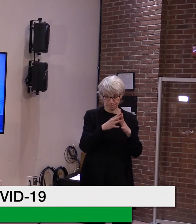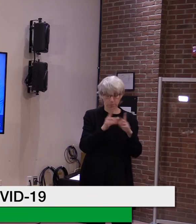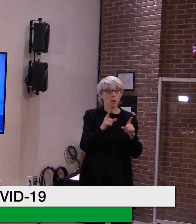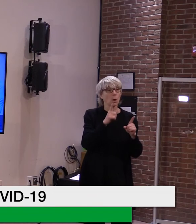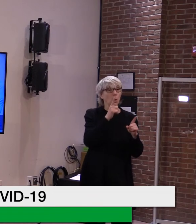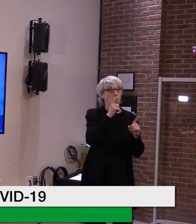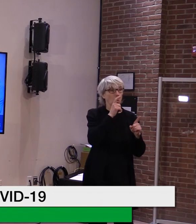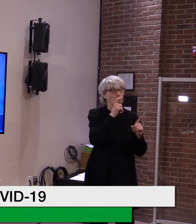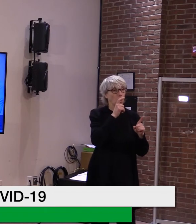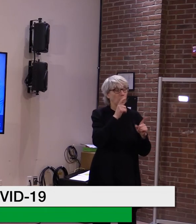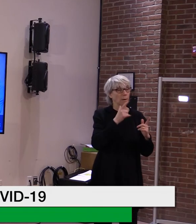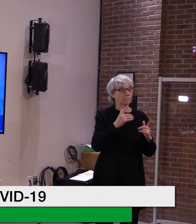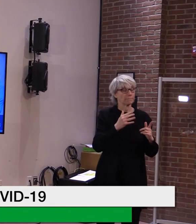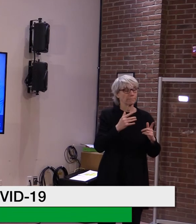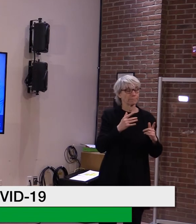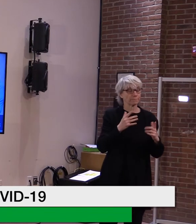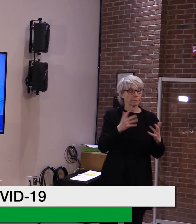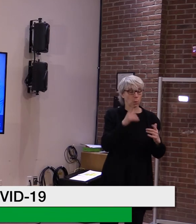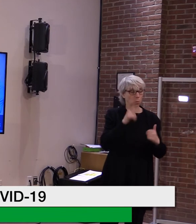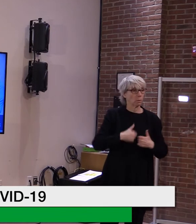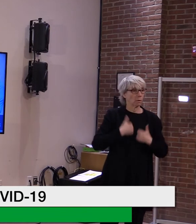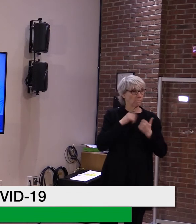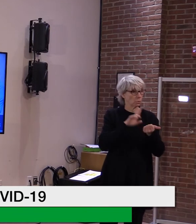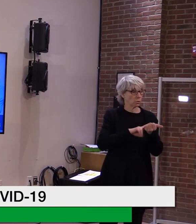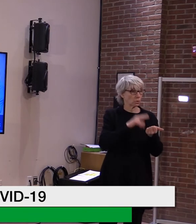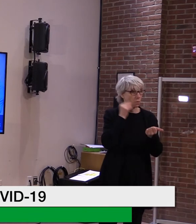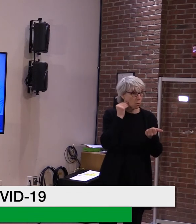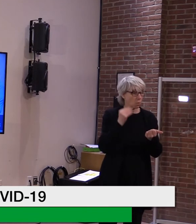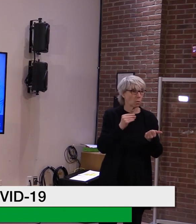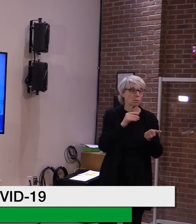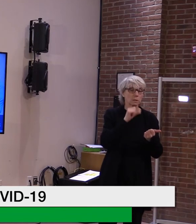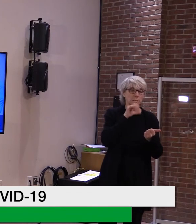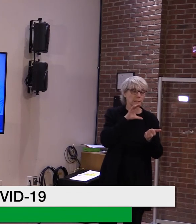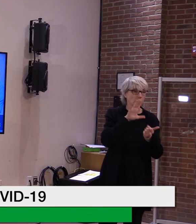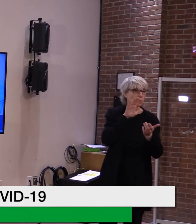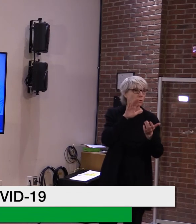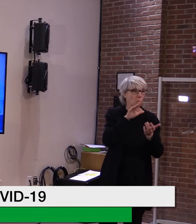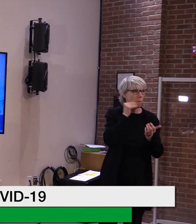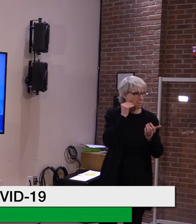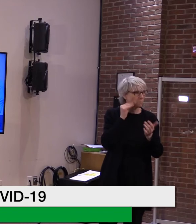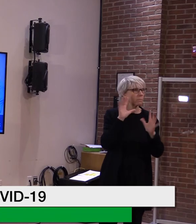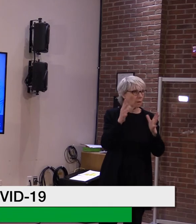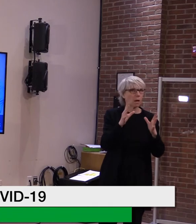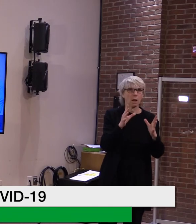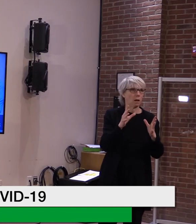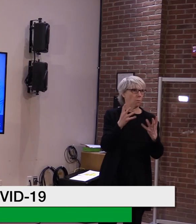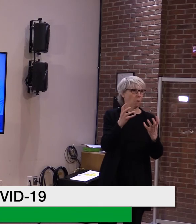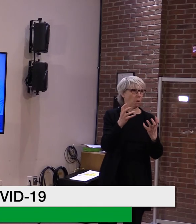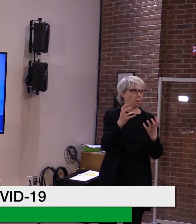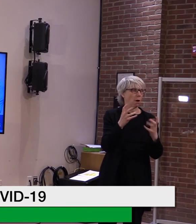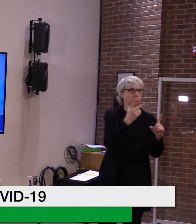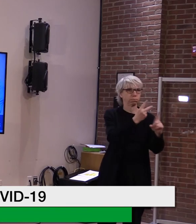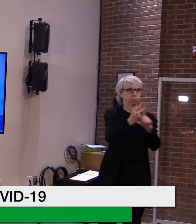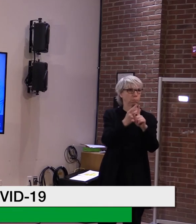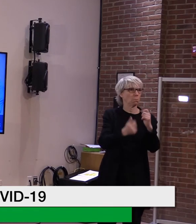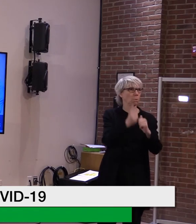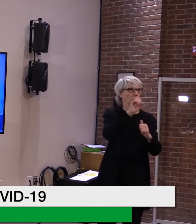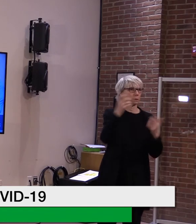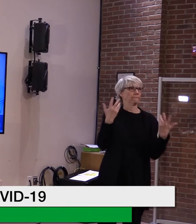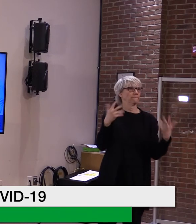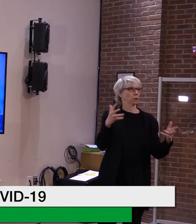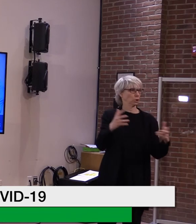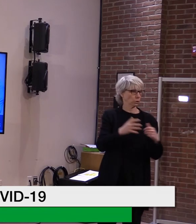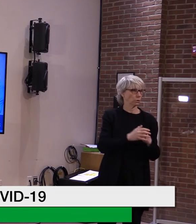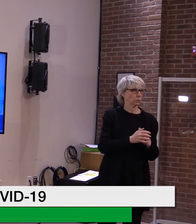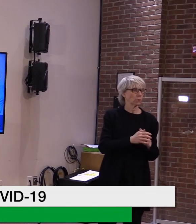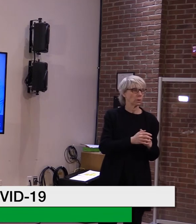residents of, uh, of long-term care facilities. So we do have, you know, we've seen high uptake. And as you saw in,